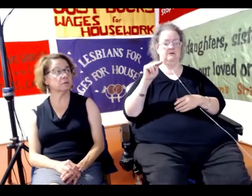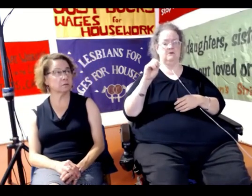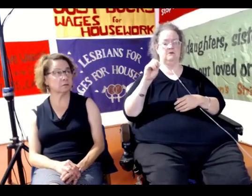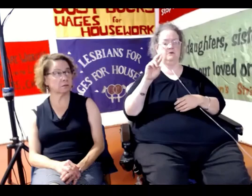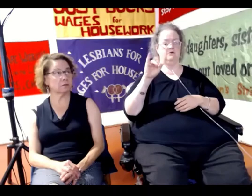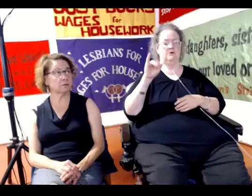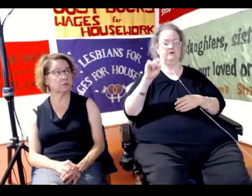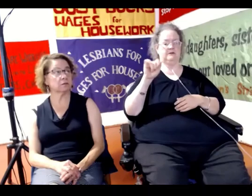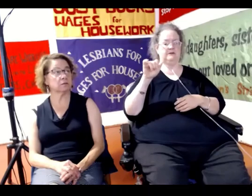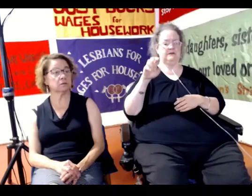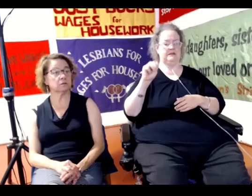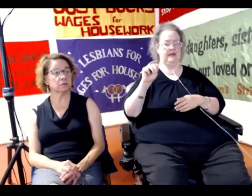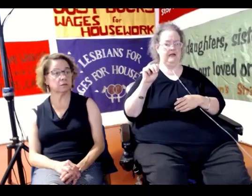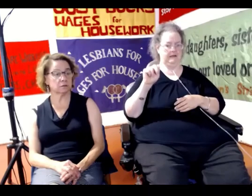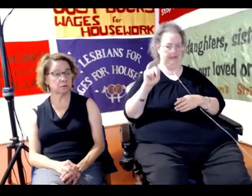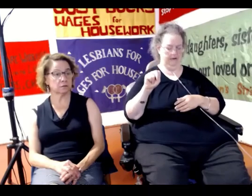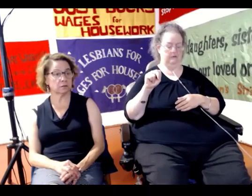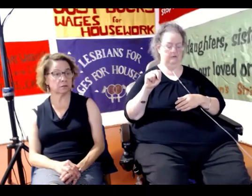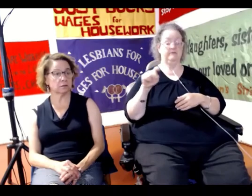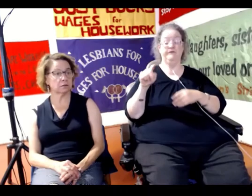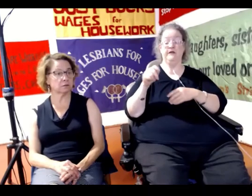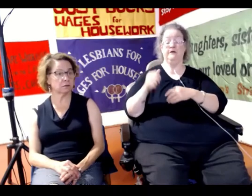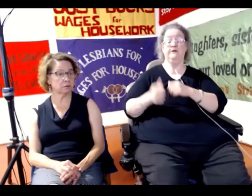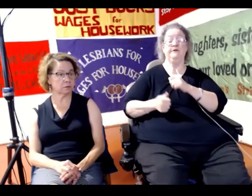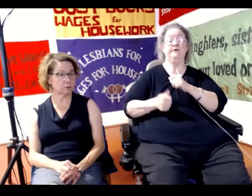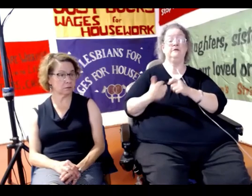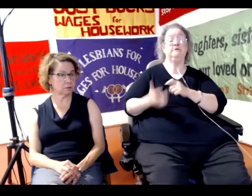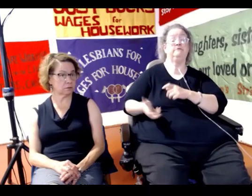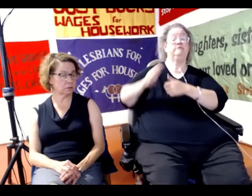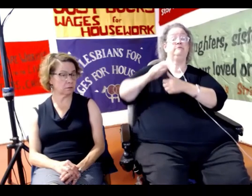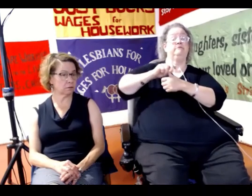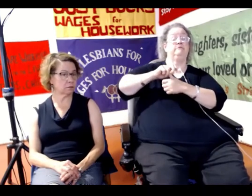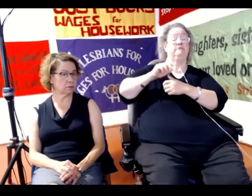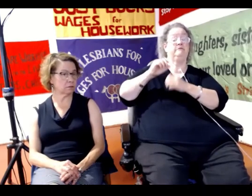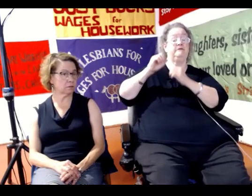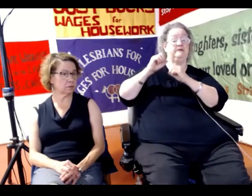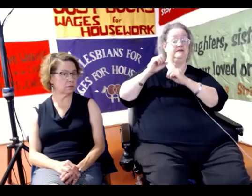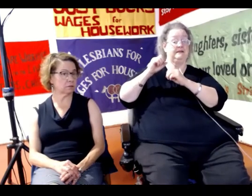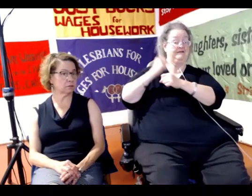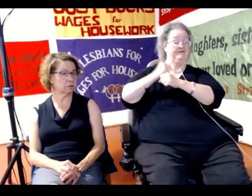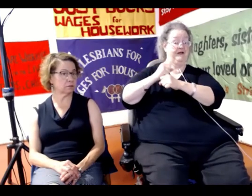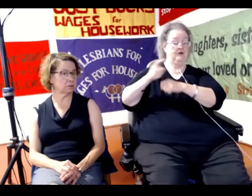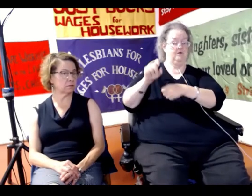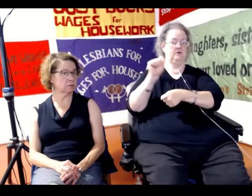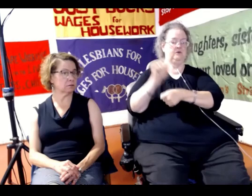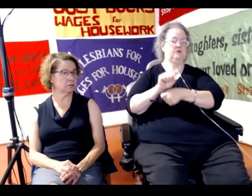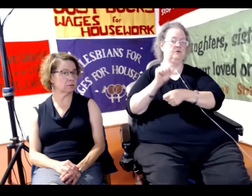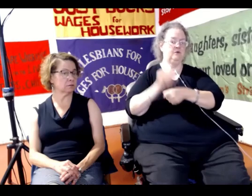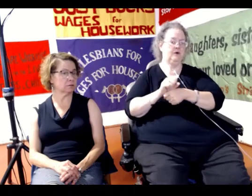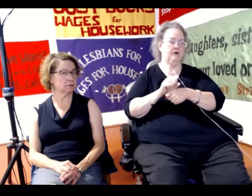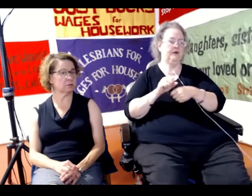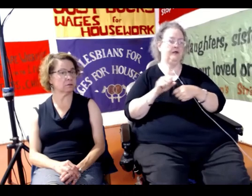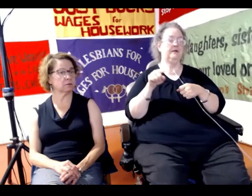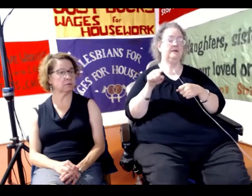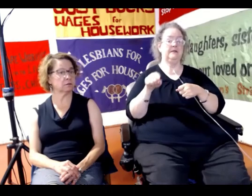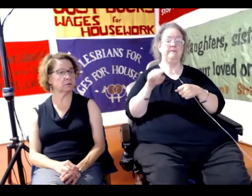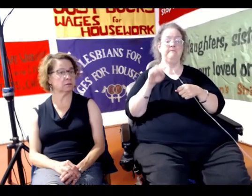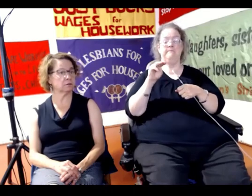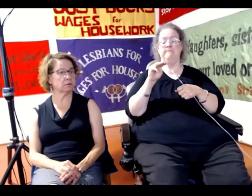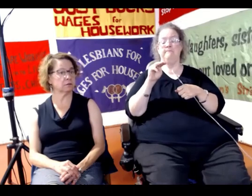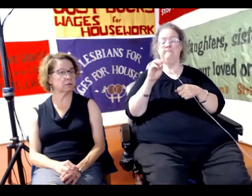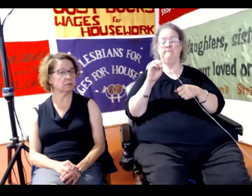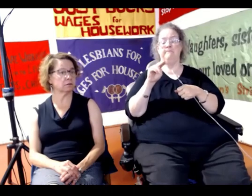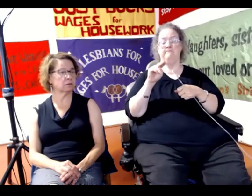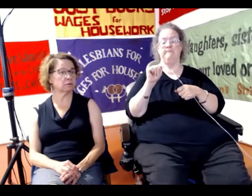chief defender in Norristown, Cure Bradford Gray, was then working in Montgomery County, and